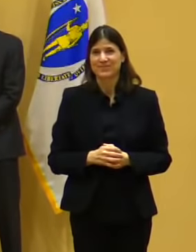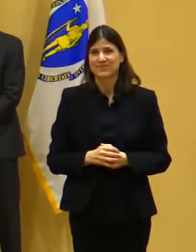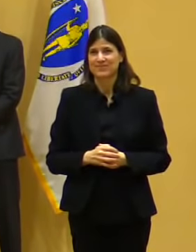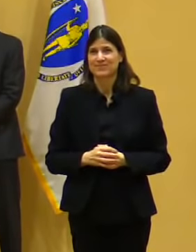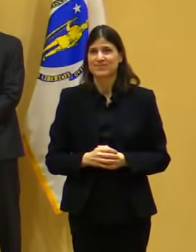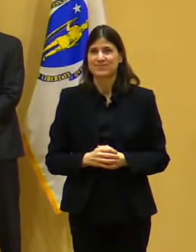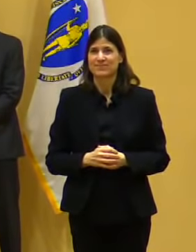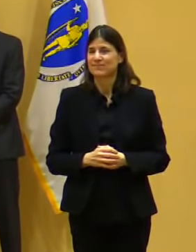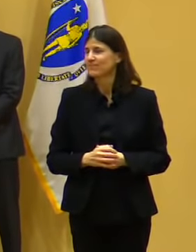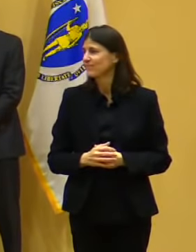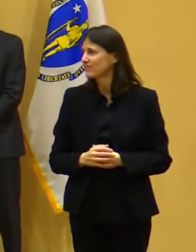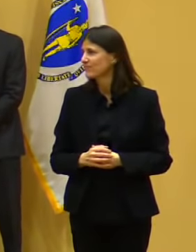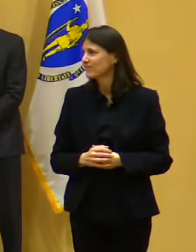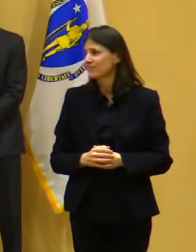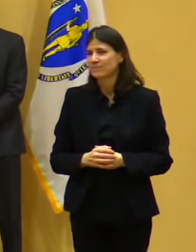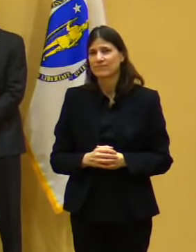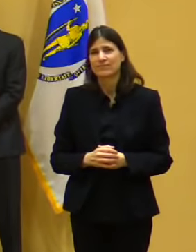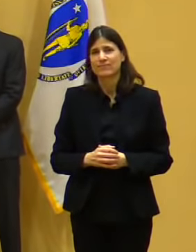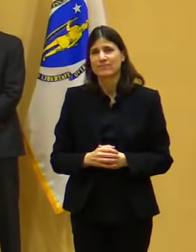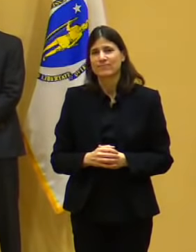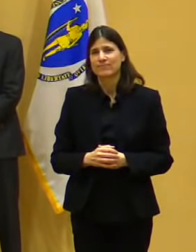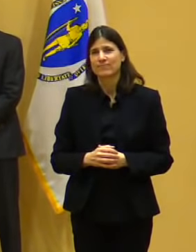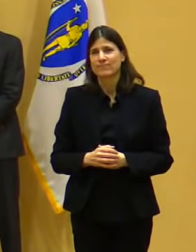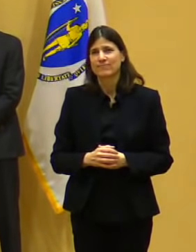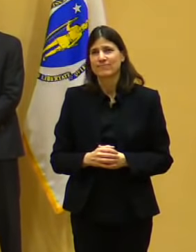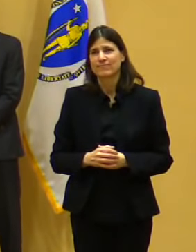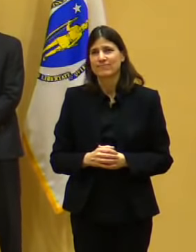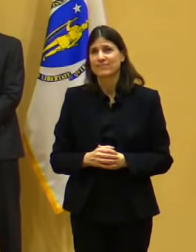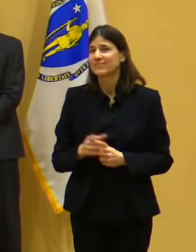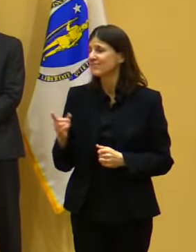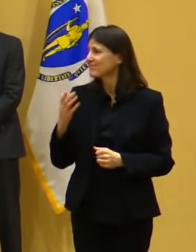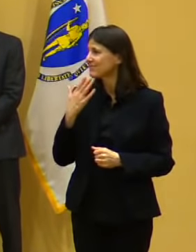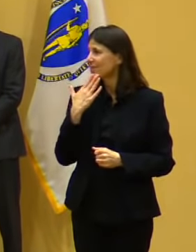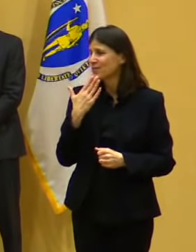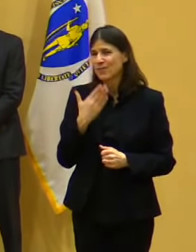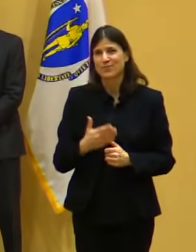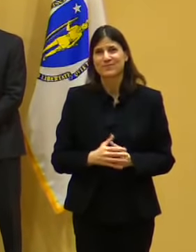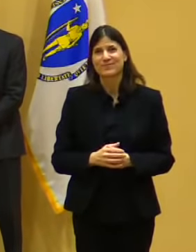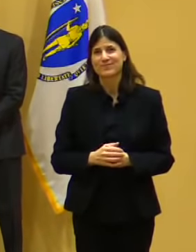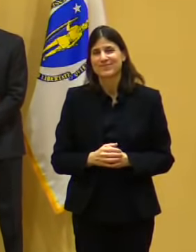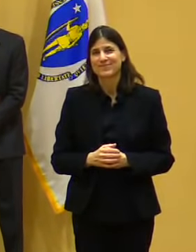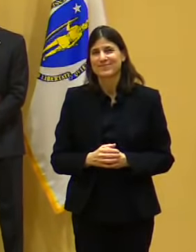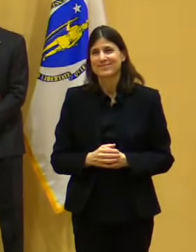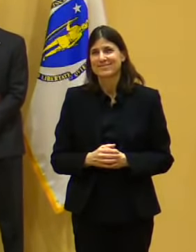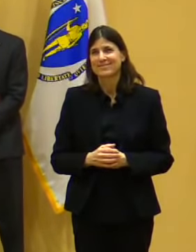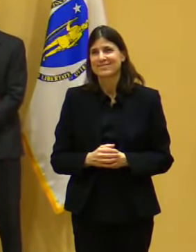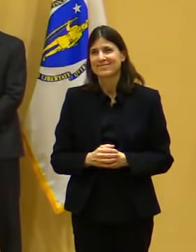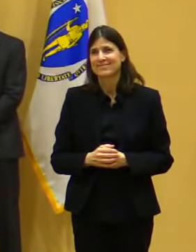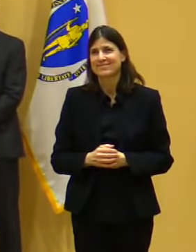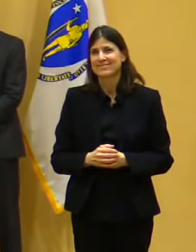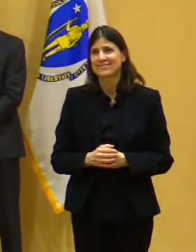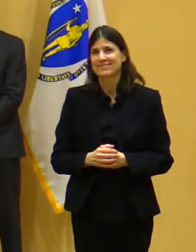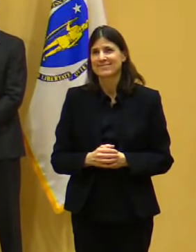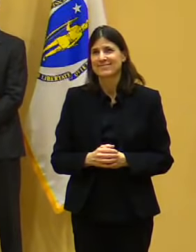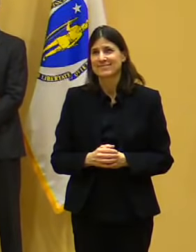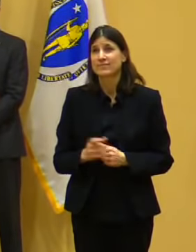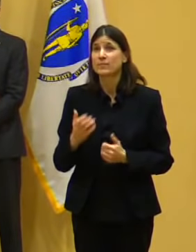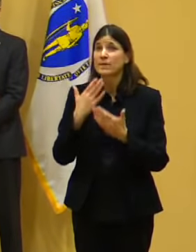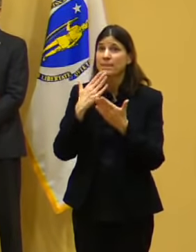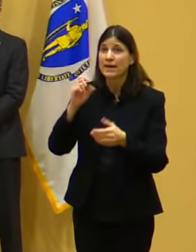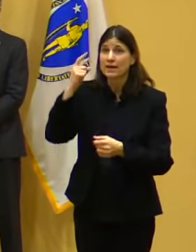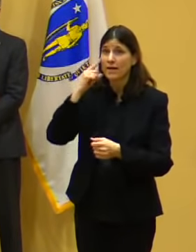Thank you. I understand I can't take off my mask right now. I just want to thank Governor Baker,